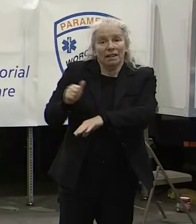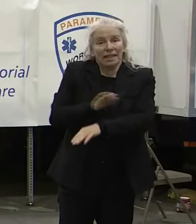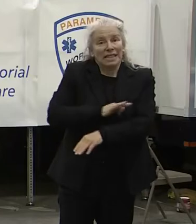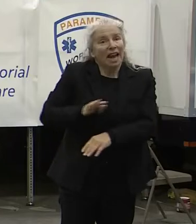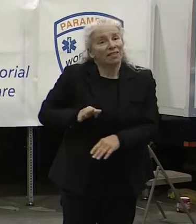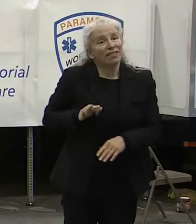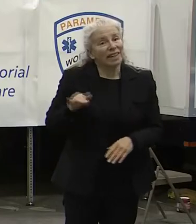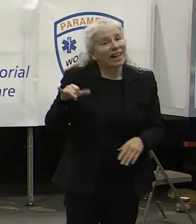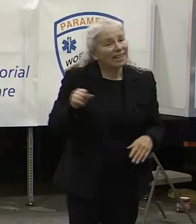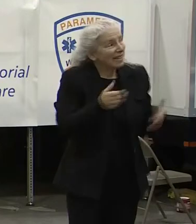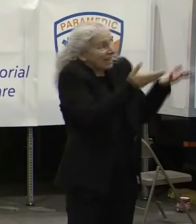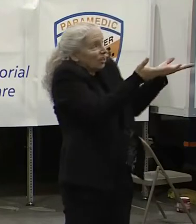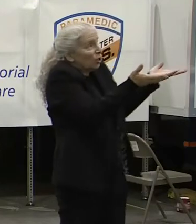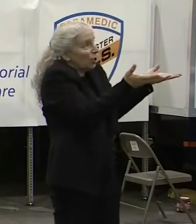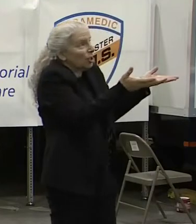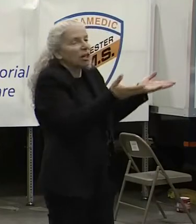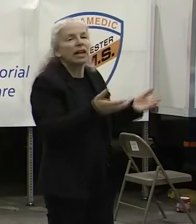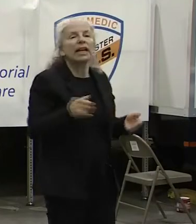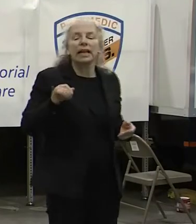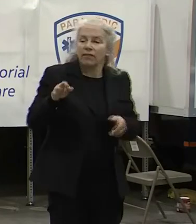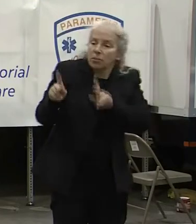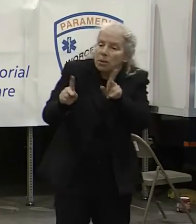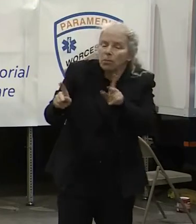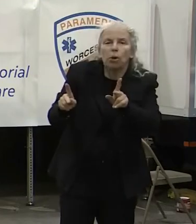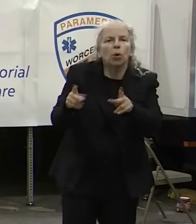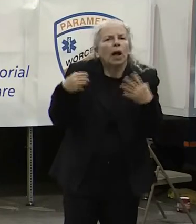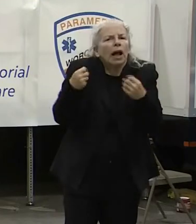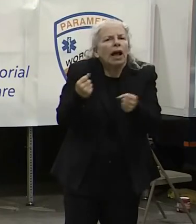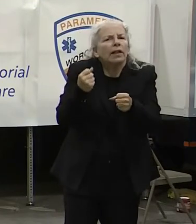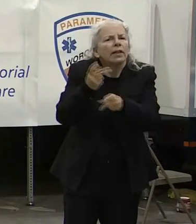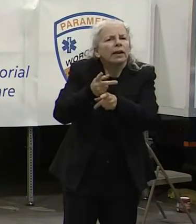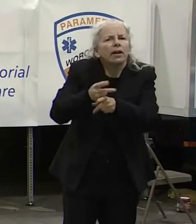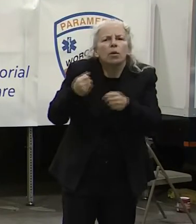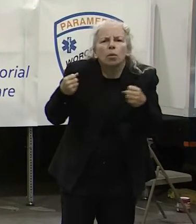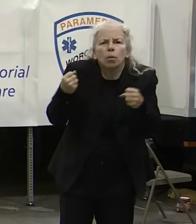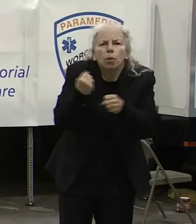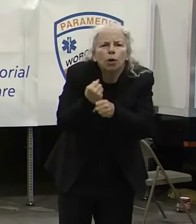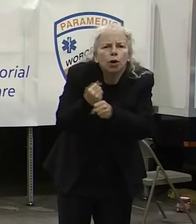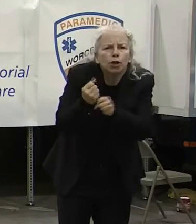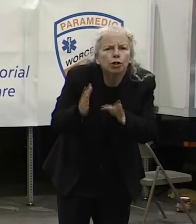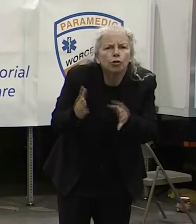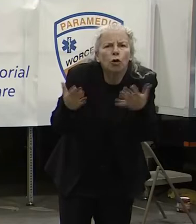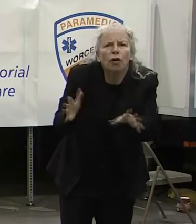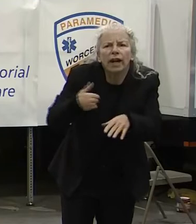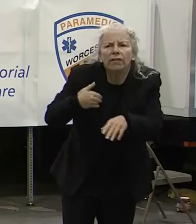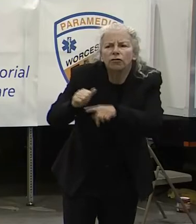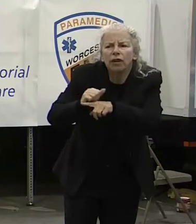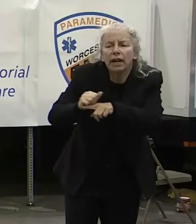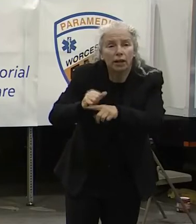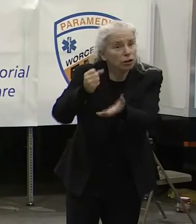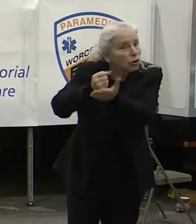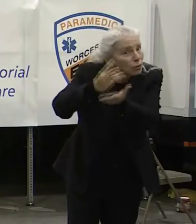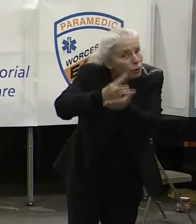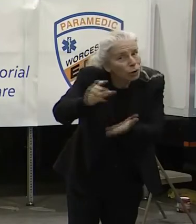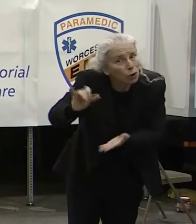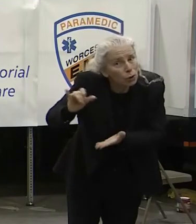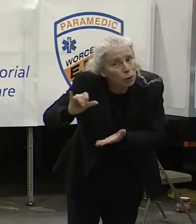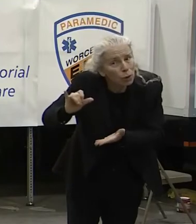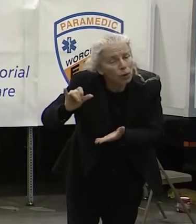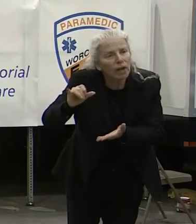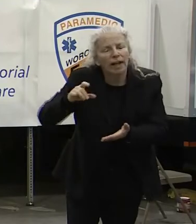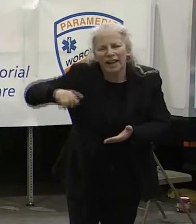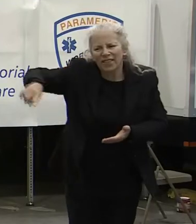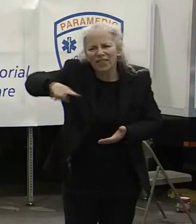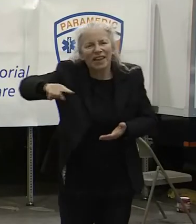provides an opportunity for trained clinicians and health care workers and ancillary workers, including social workers, to put their